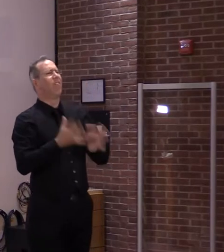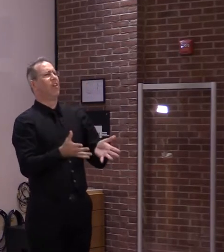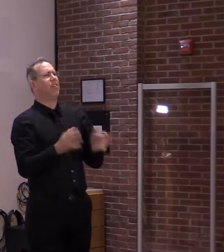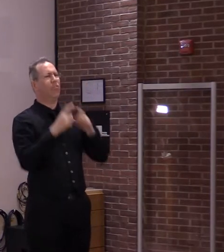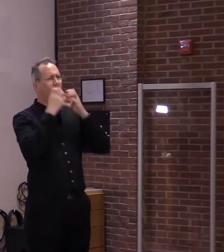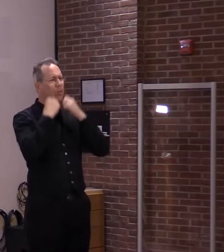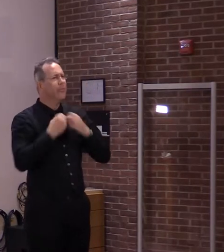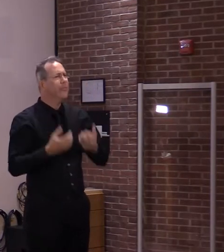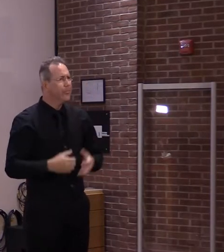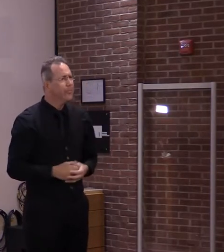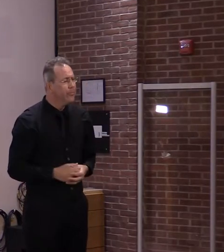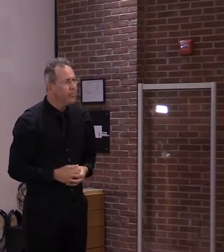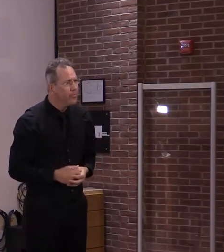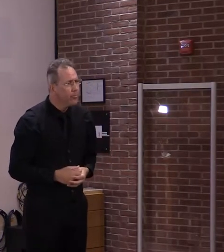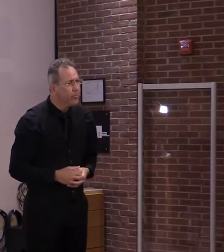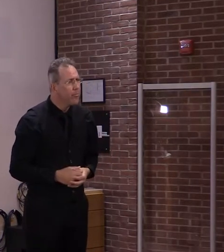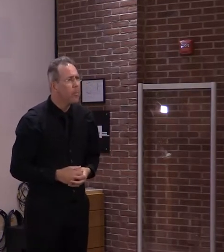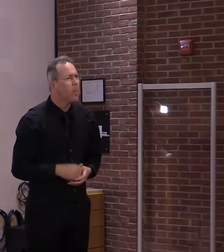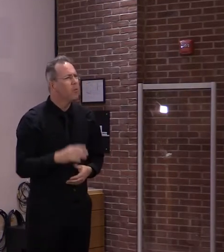together in a way that makes sense.